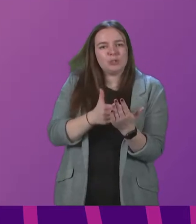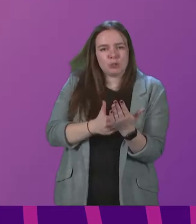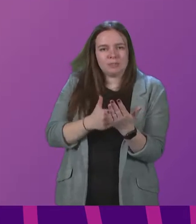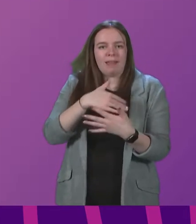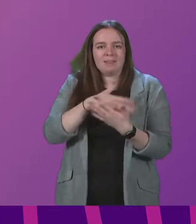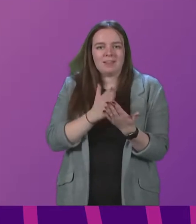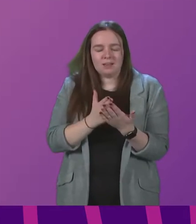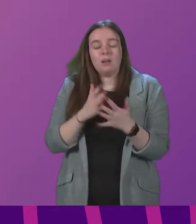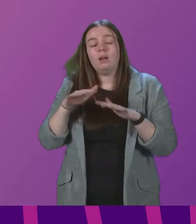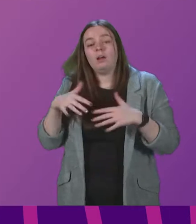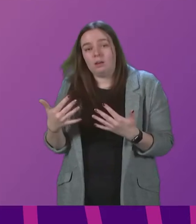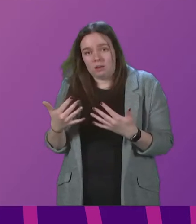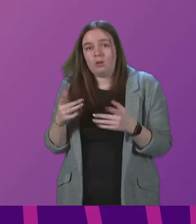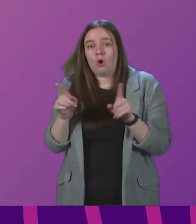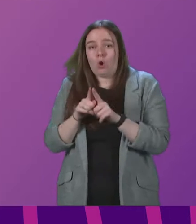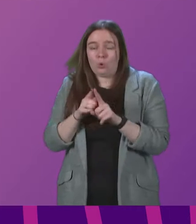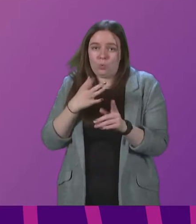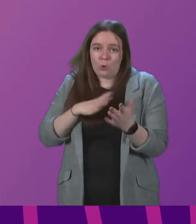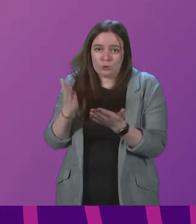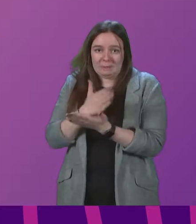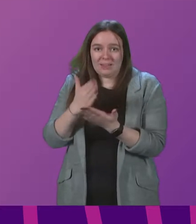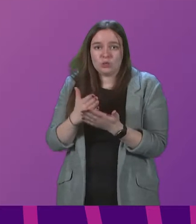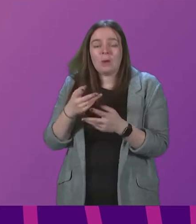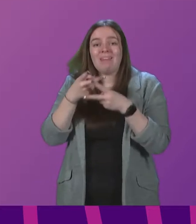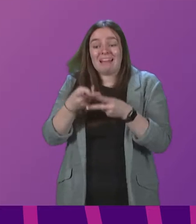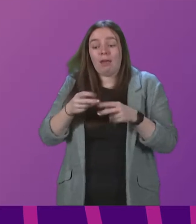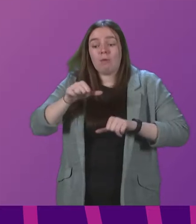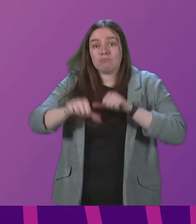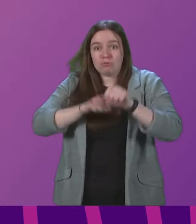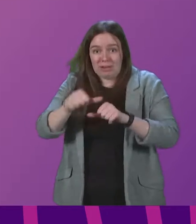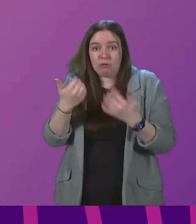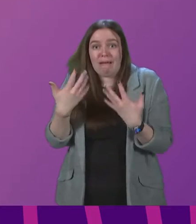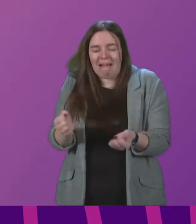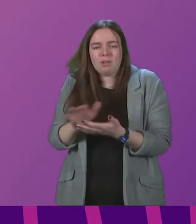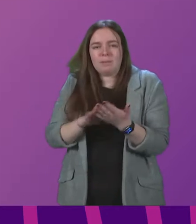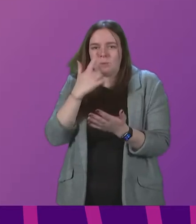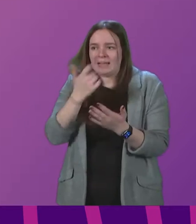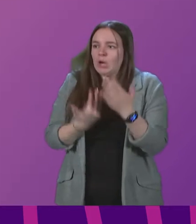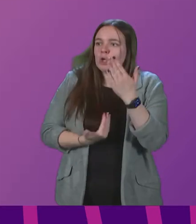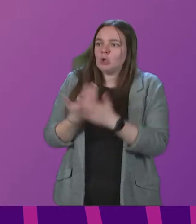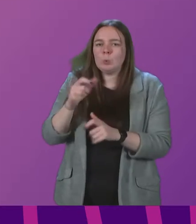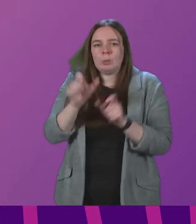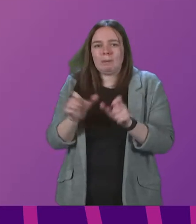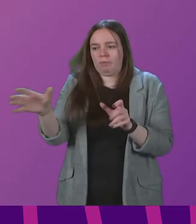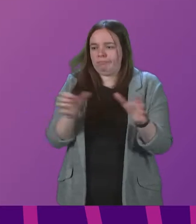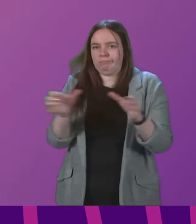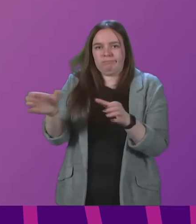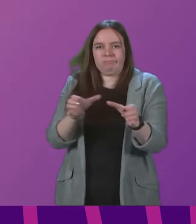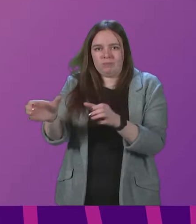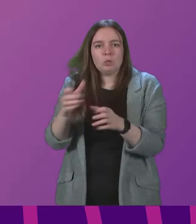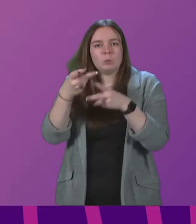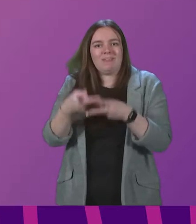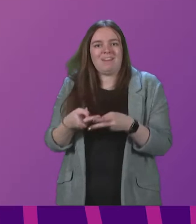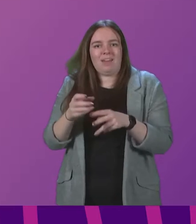And, of course, we want to ensure that there is care progression so that we can attract new people to enter the care